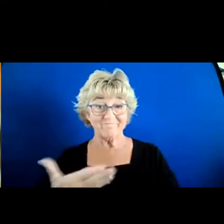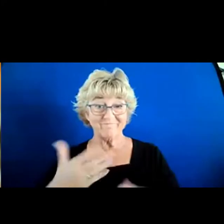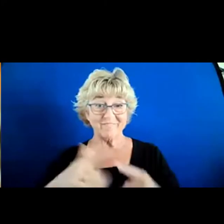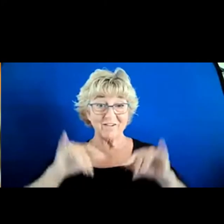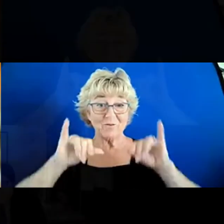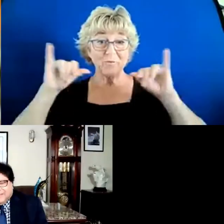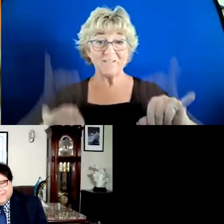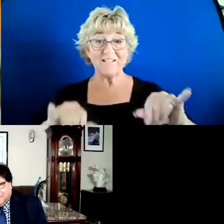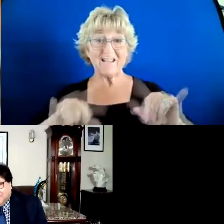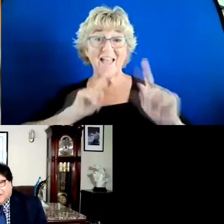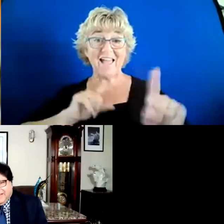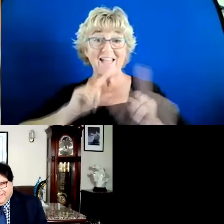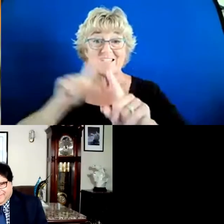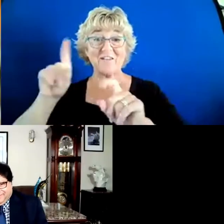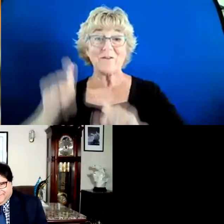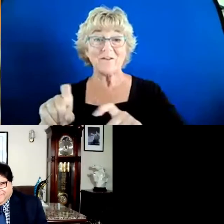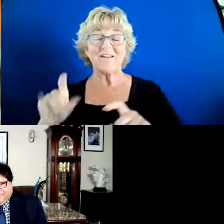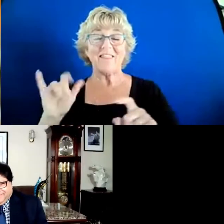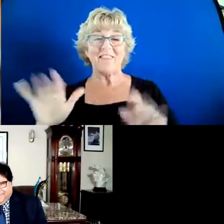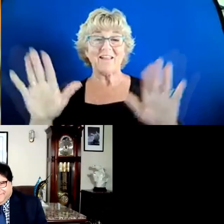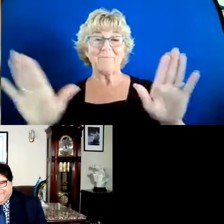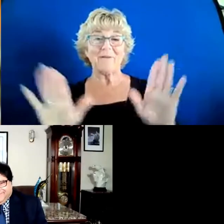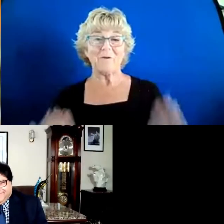with us and answer those, that'll be great.